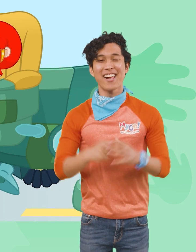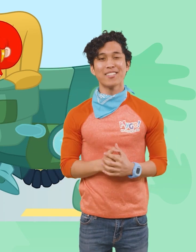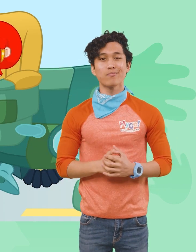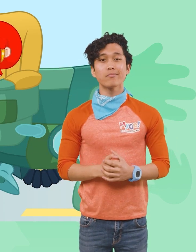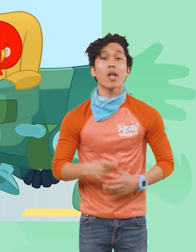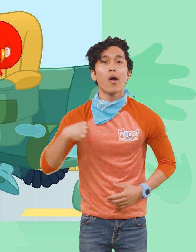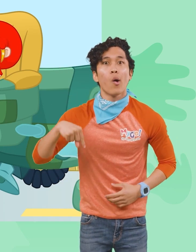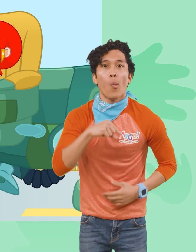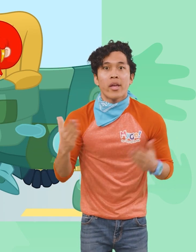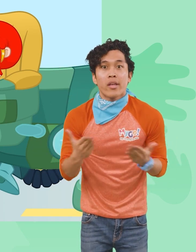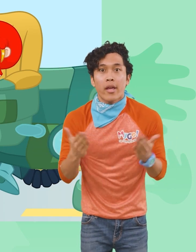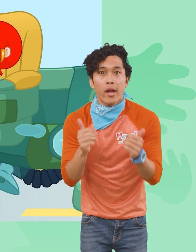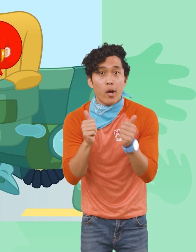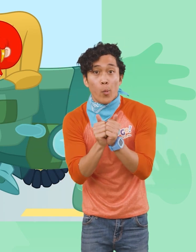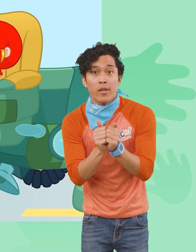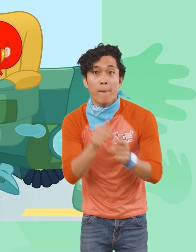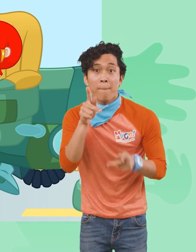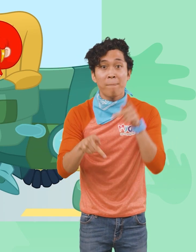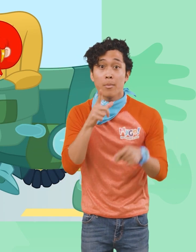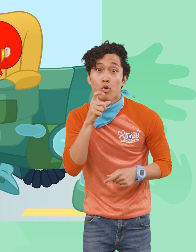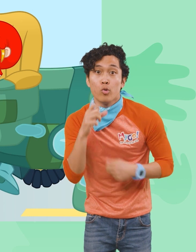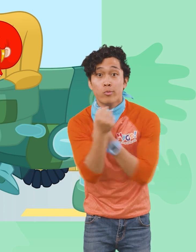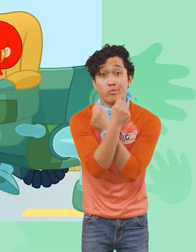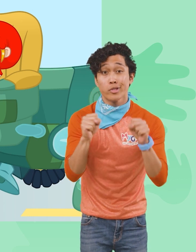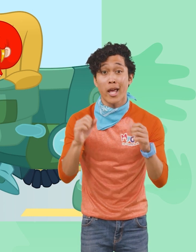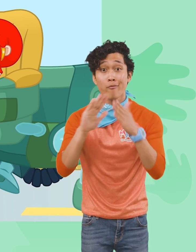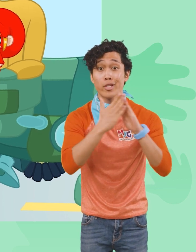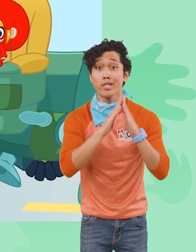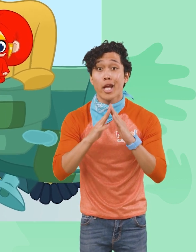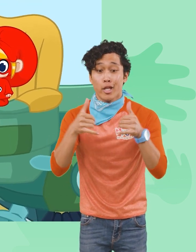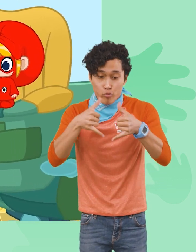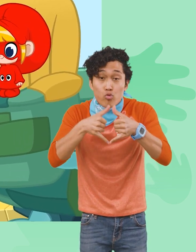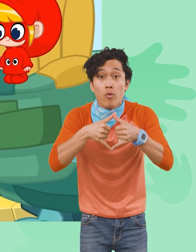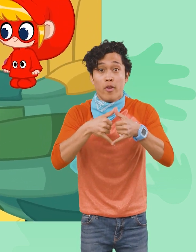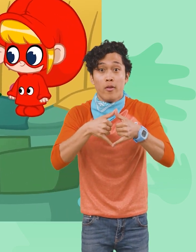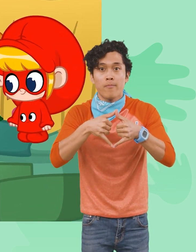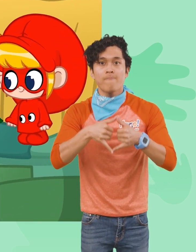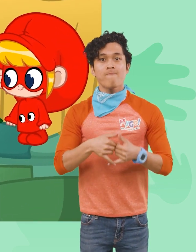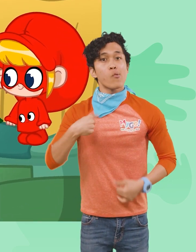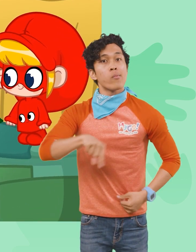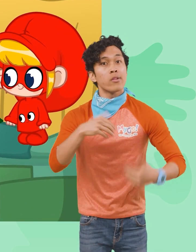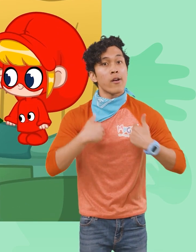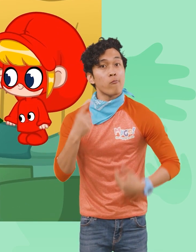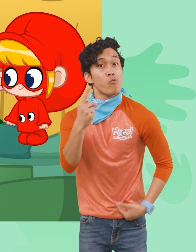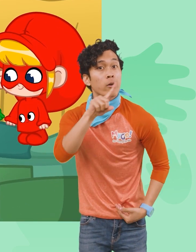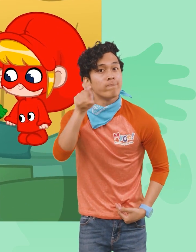We are standing here with the people that saved all the city's awards! The We have one question for you!